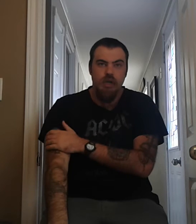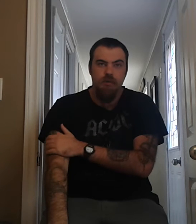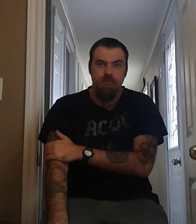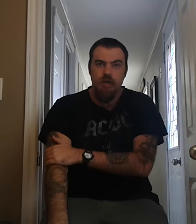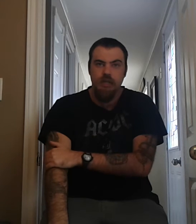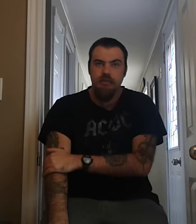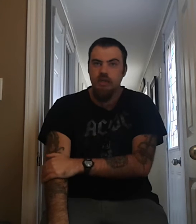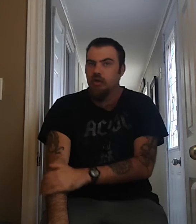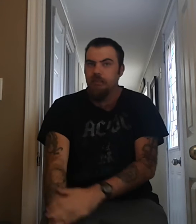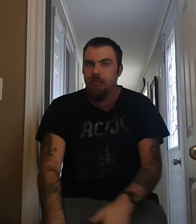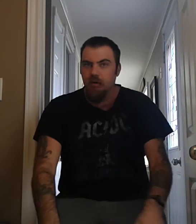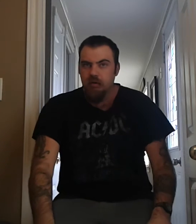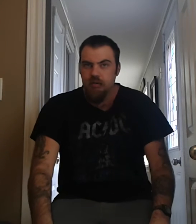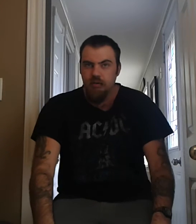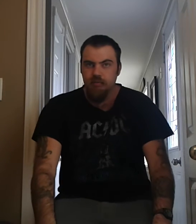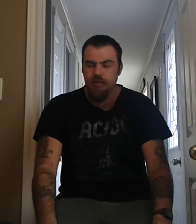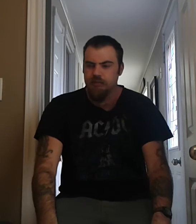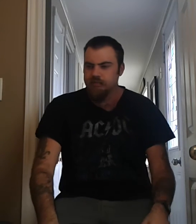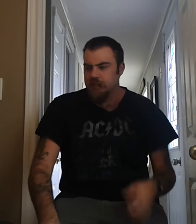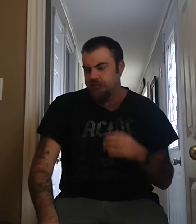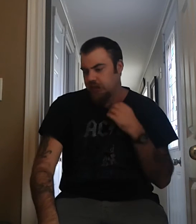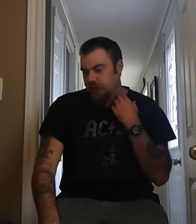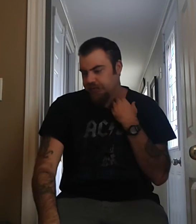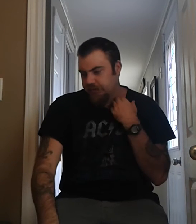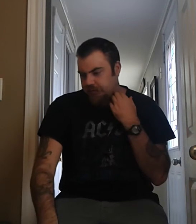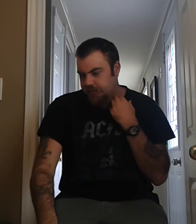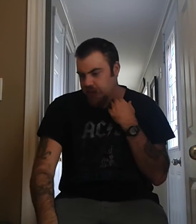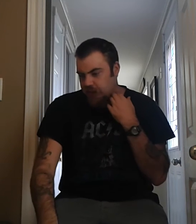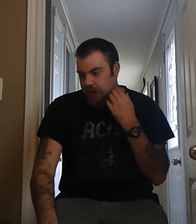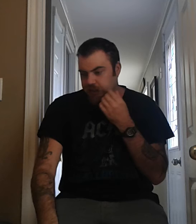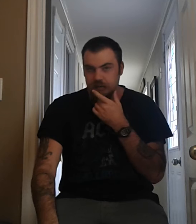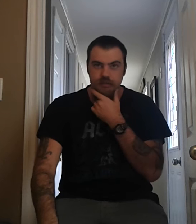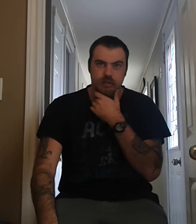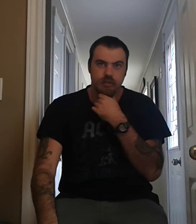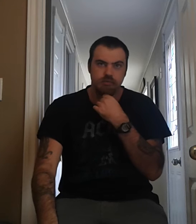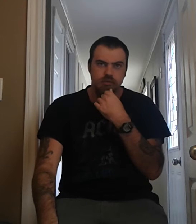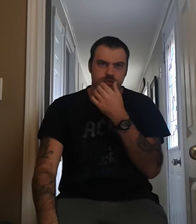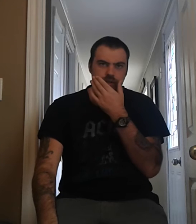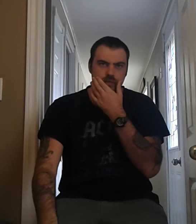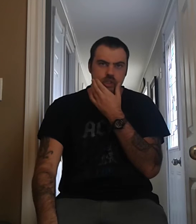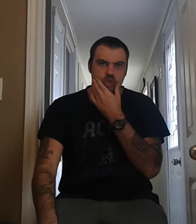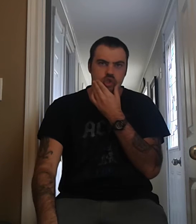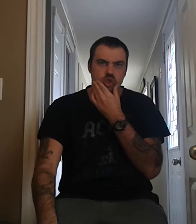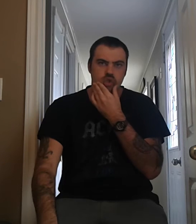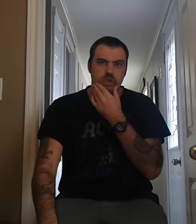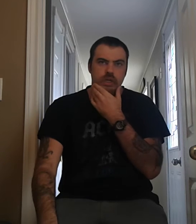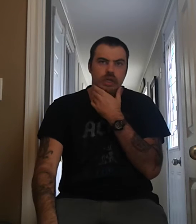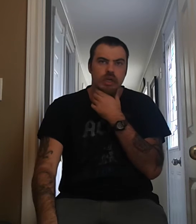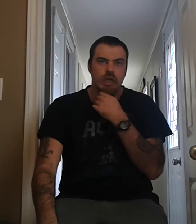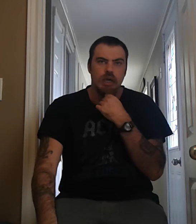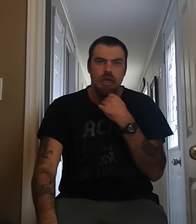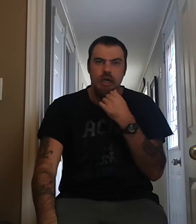um, Mott the Hoople from, um, you know, 69 until, what, 72. Um,